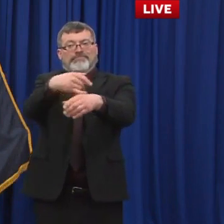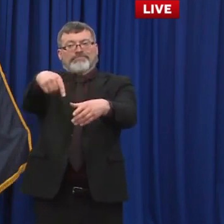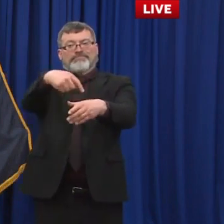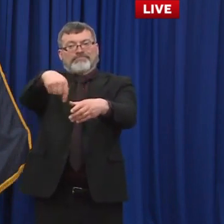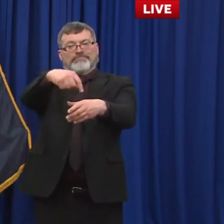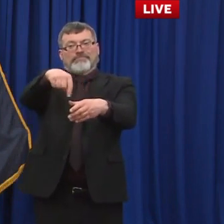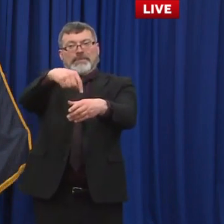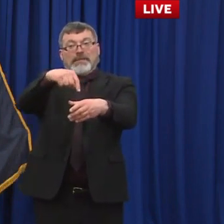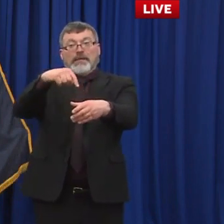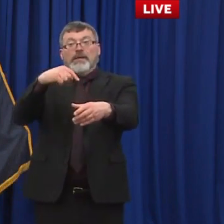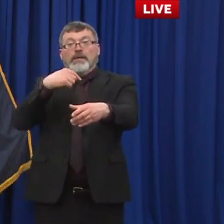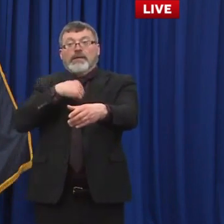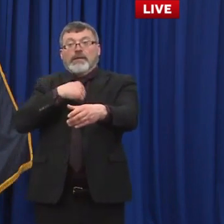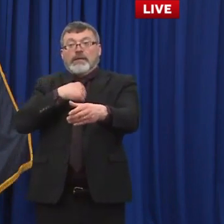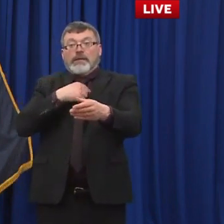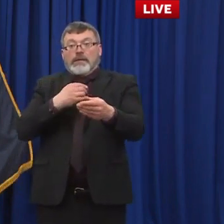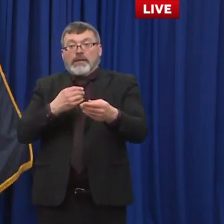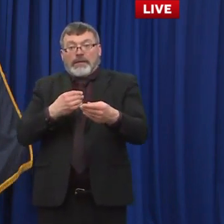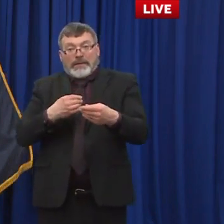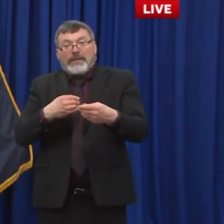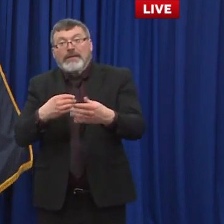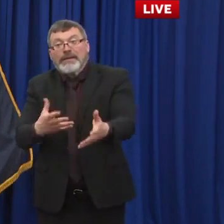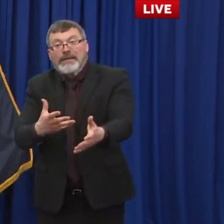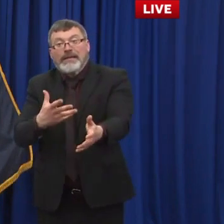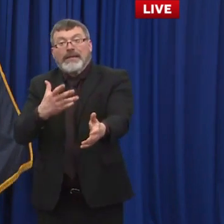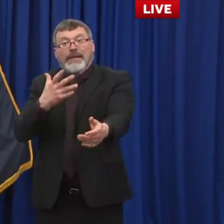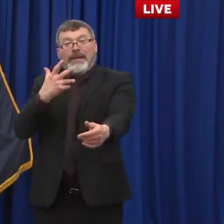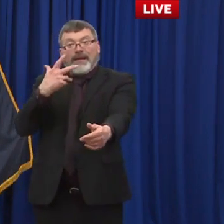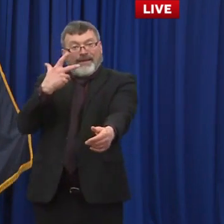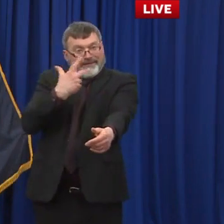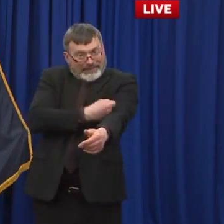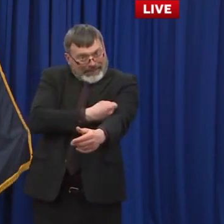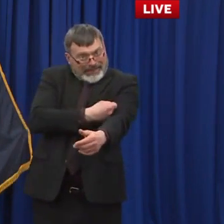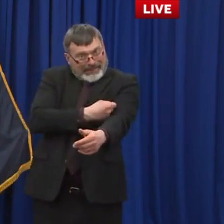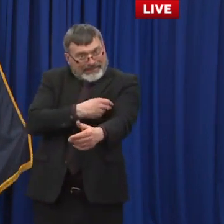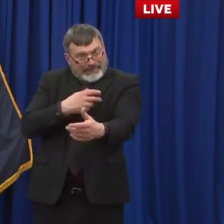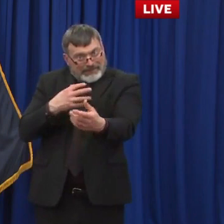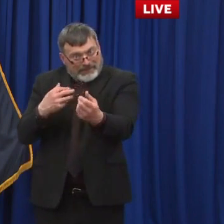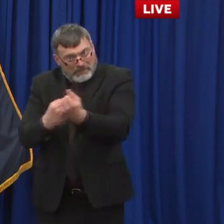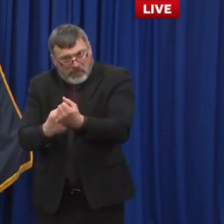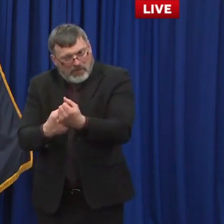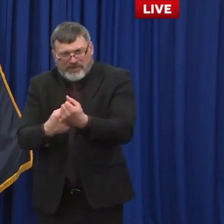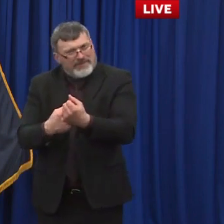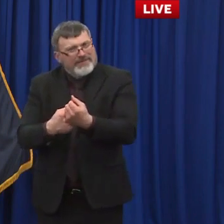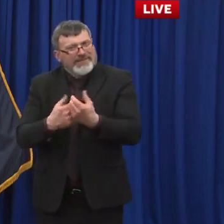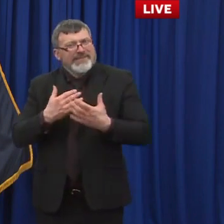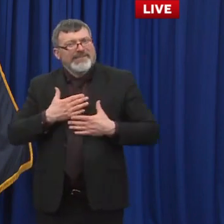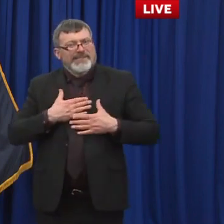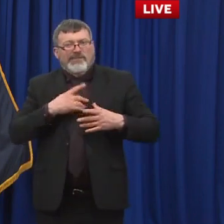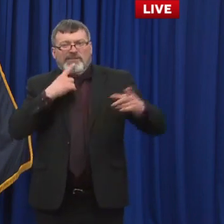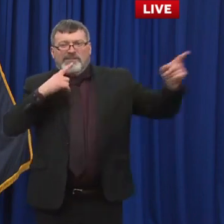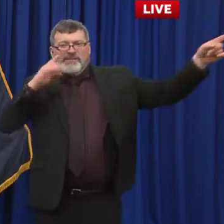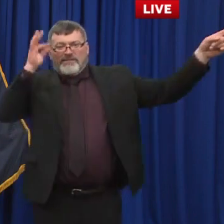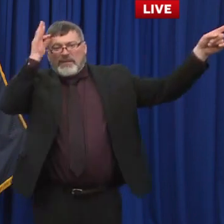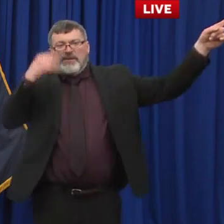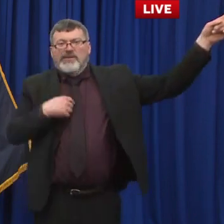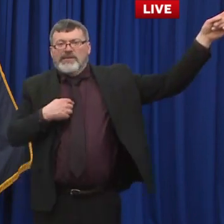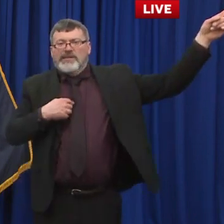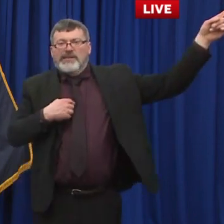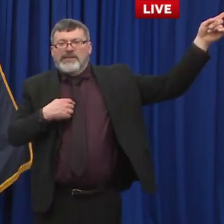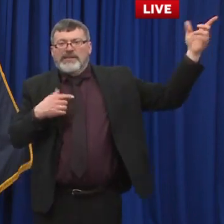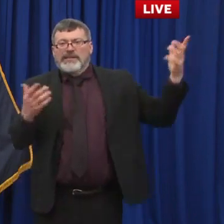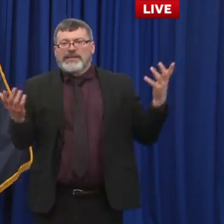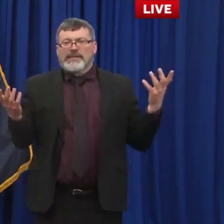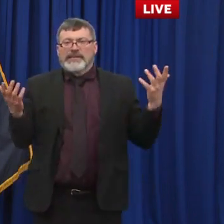testing. The federal government was supposed to take care of all of that. And frankly, they didn't do nearly as good of a job as the rest of the state. The only silver lining of that is, I